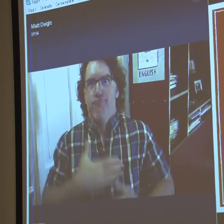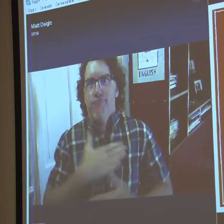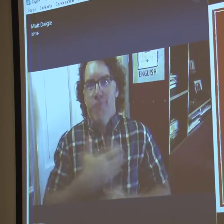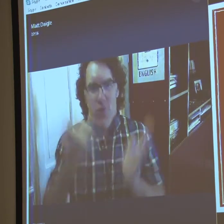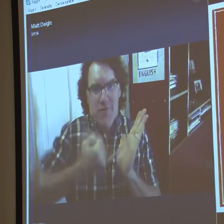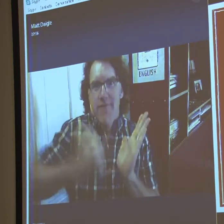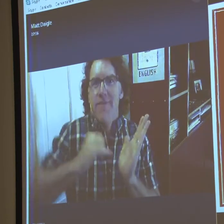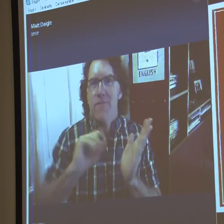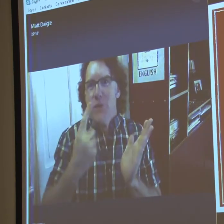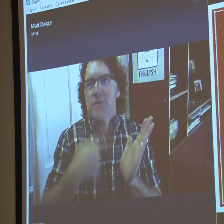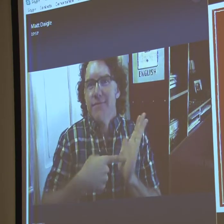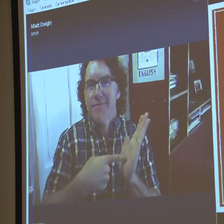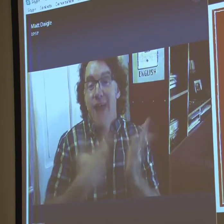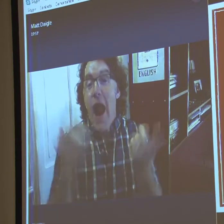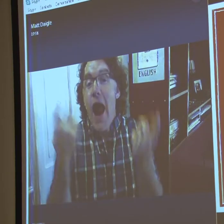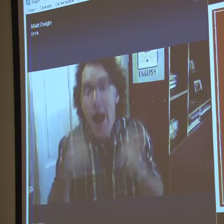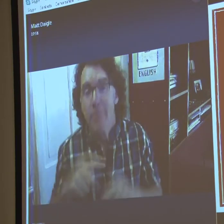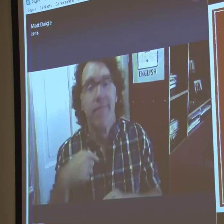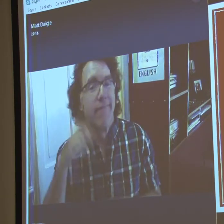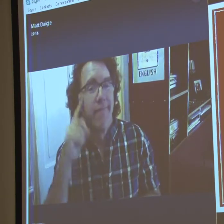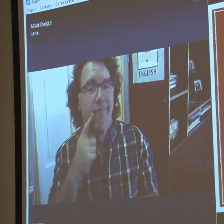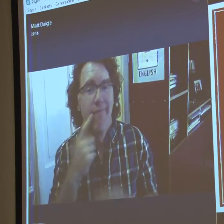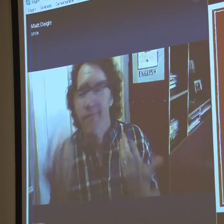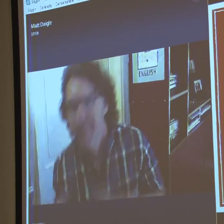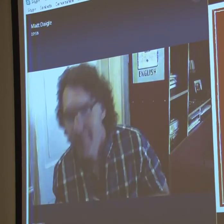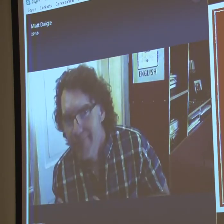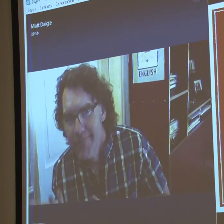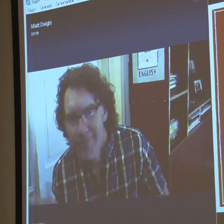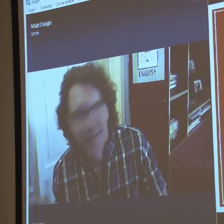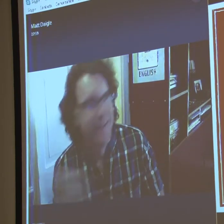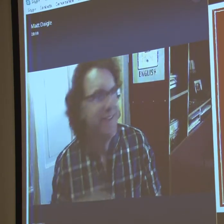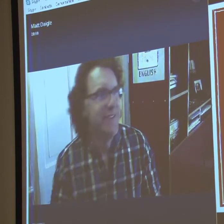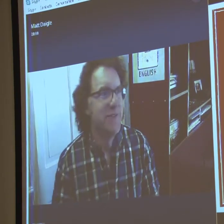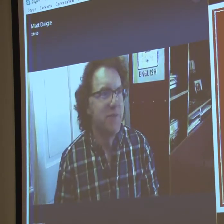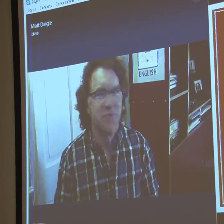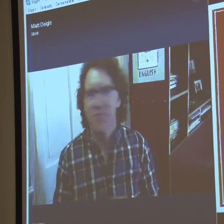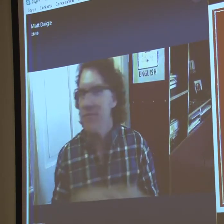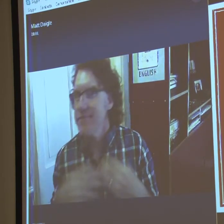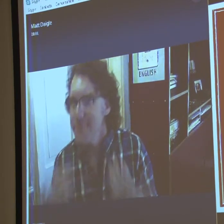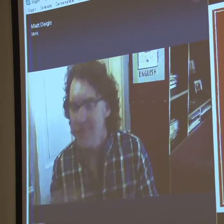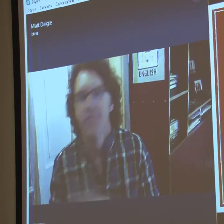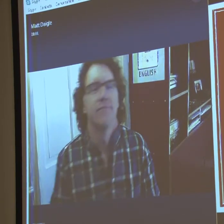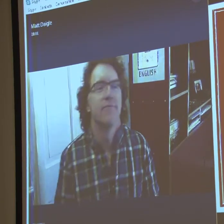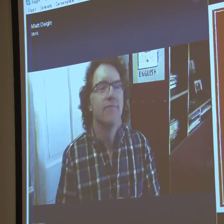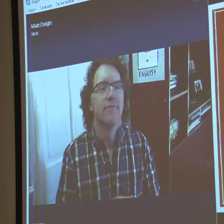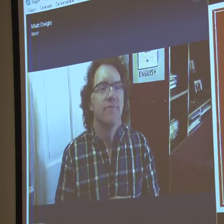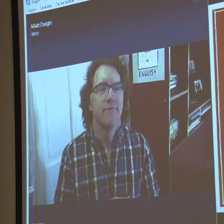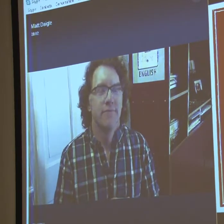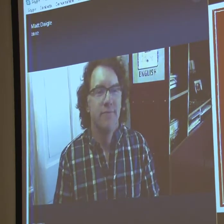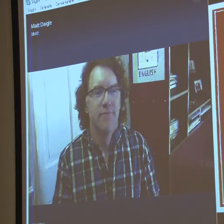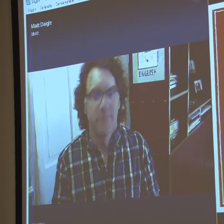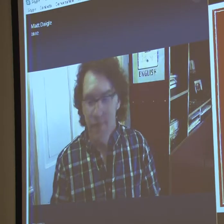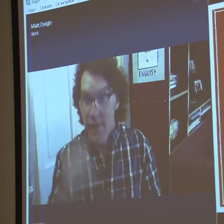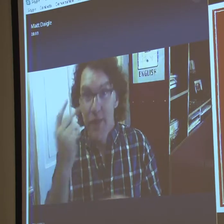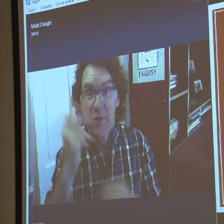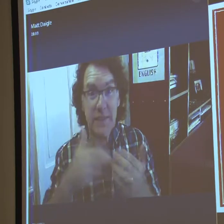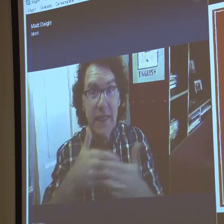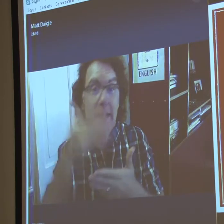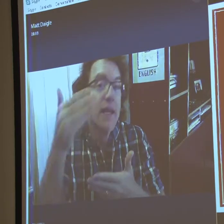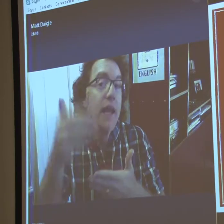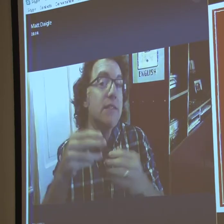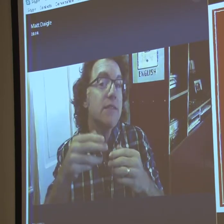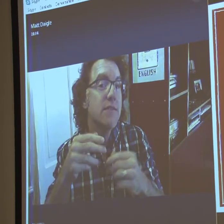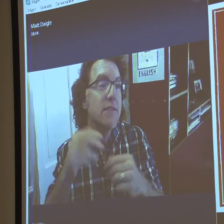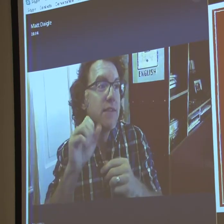But I really first identify myself as an artist and then the fact that I'm deaf. Okay?